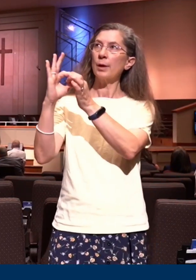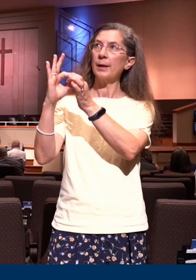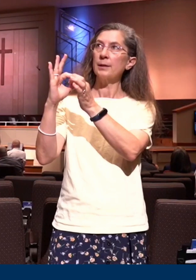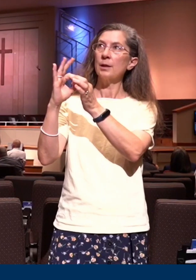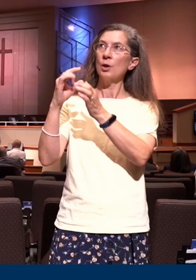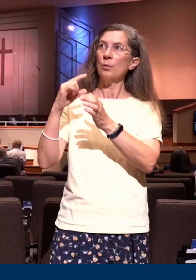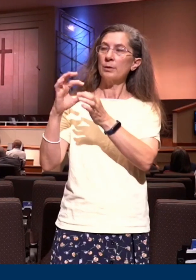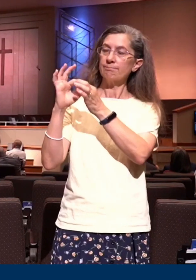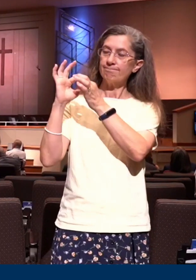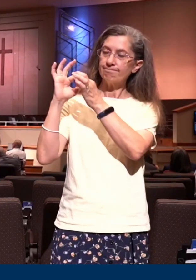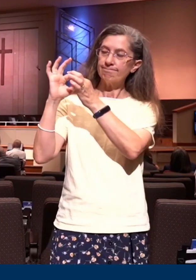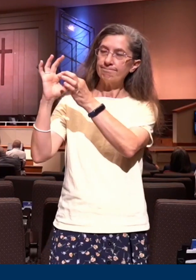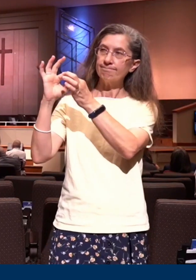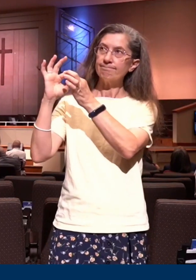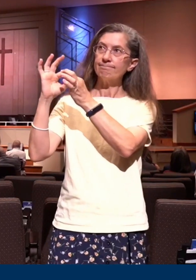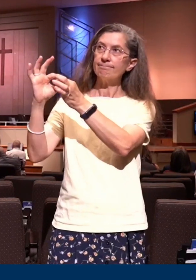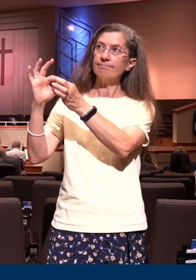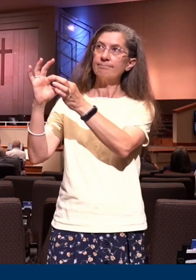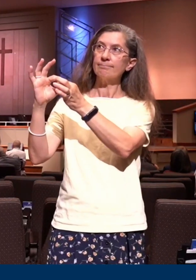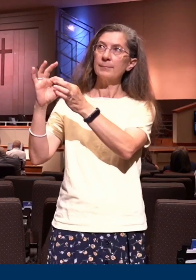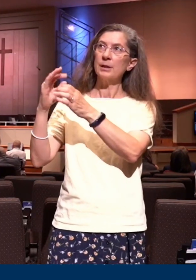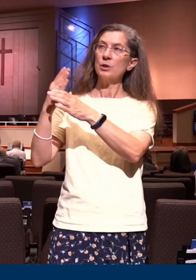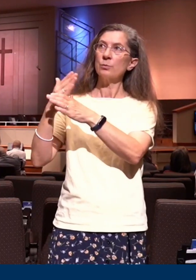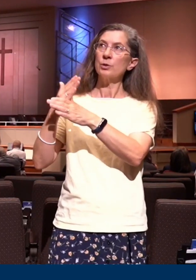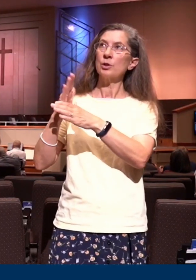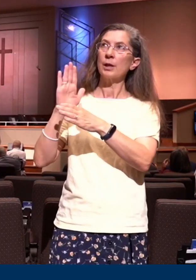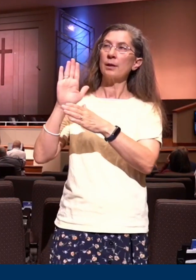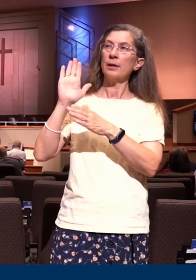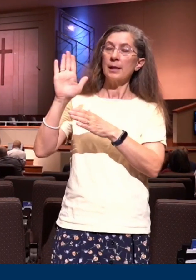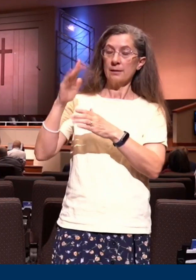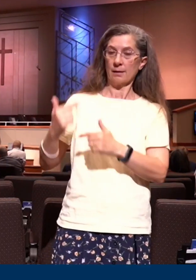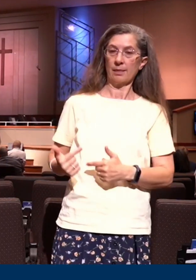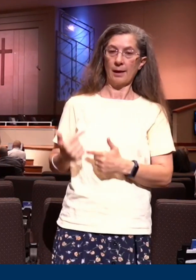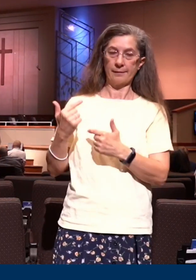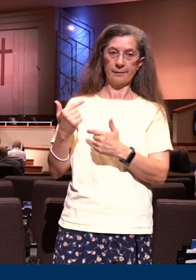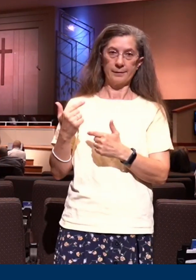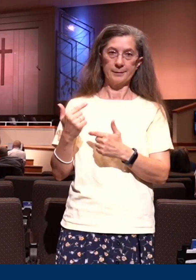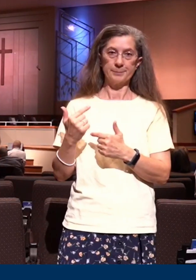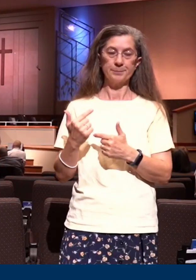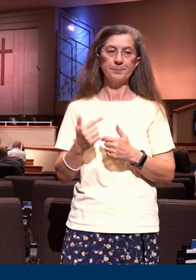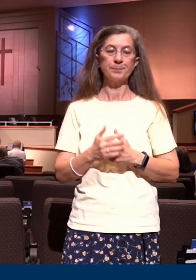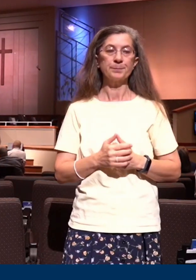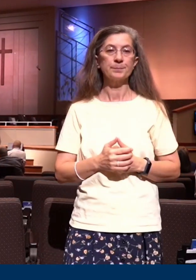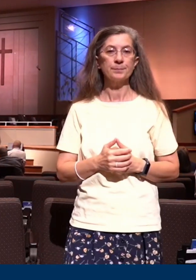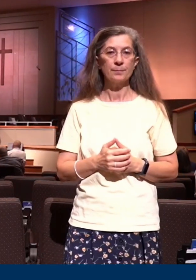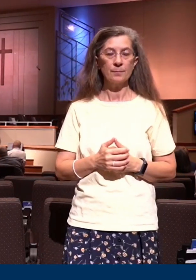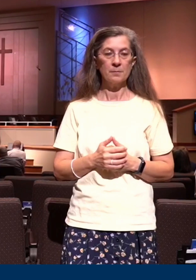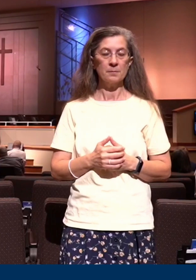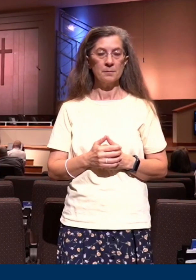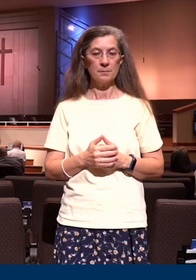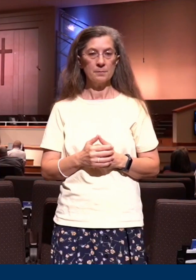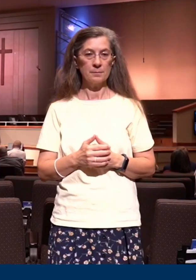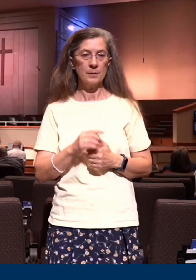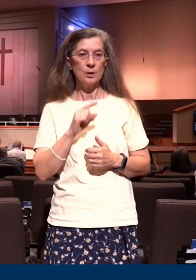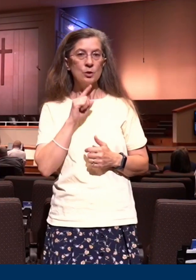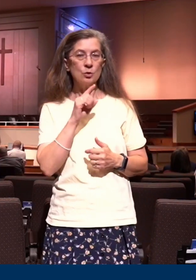united with him. We share his very light. And so, in Christ's death, burial, and resurrection,